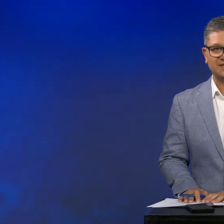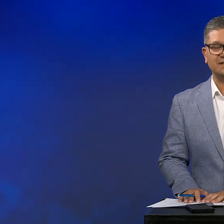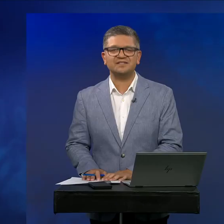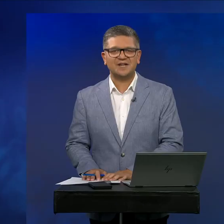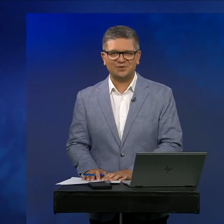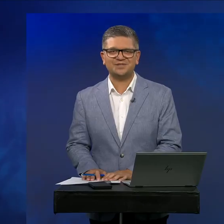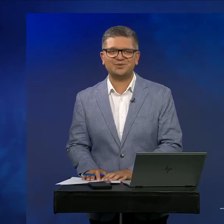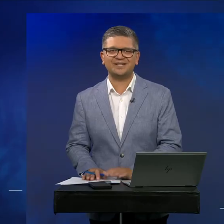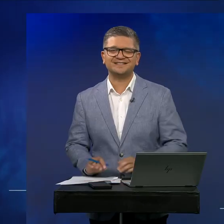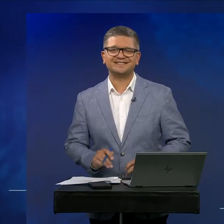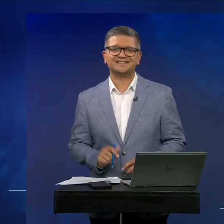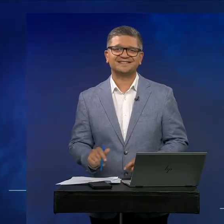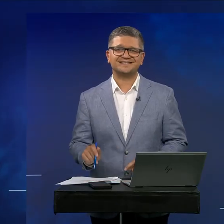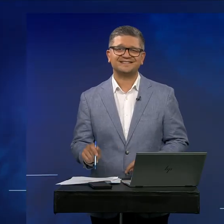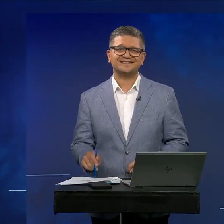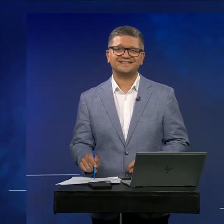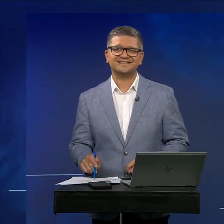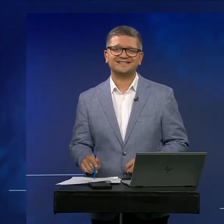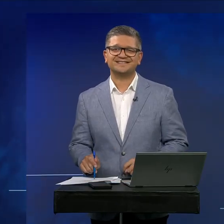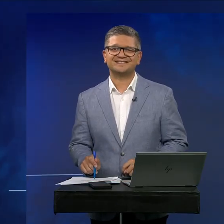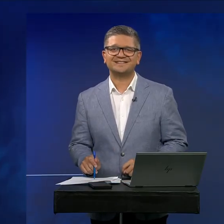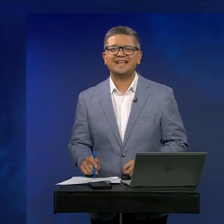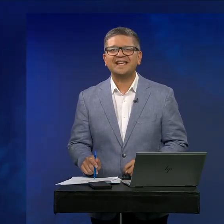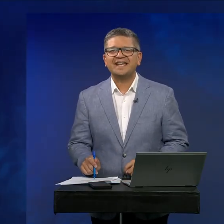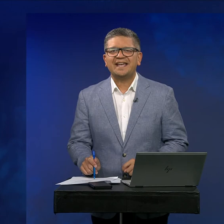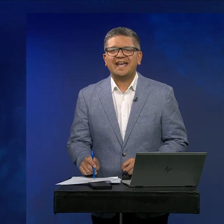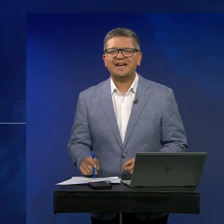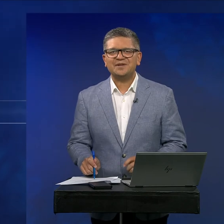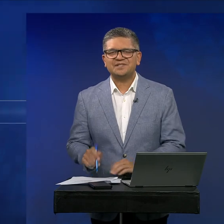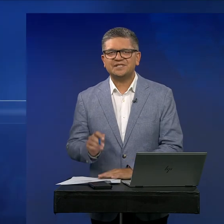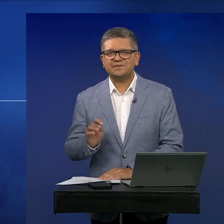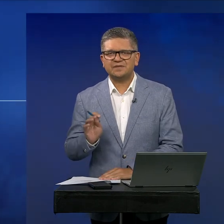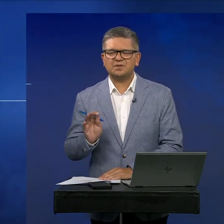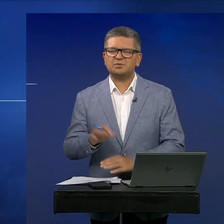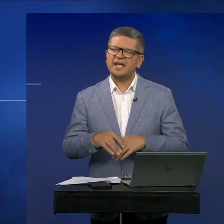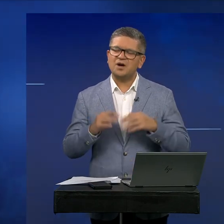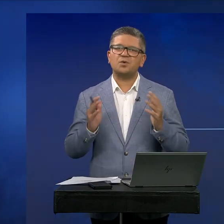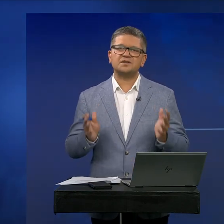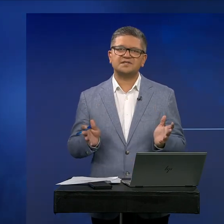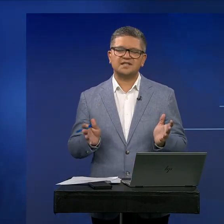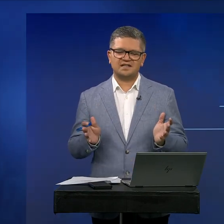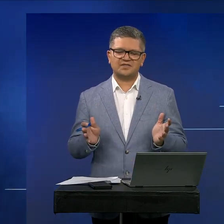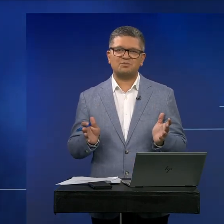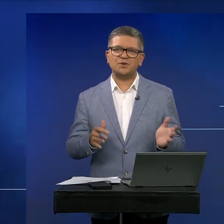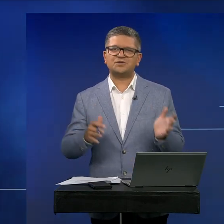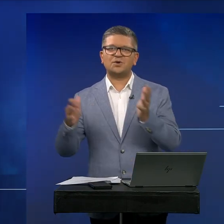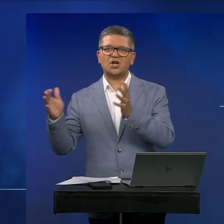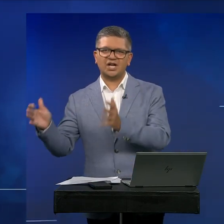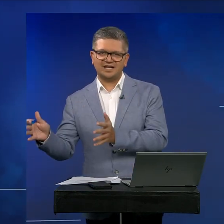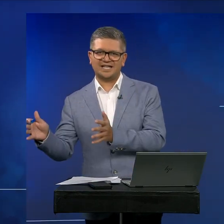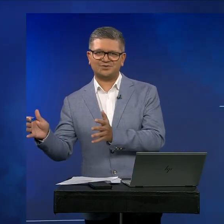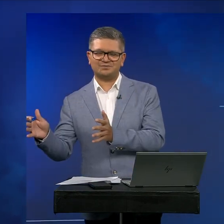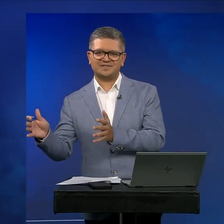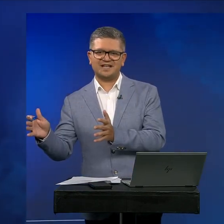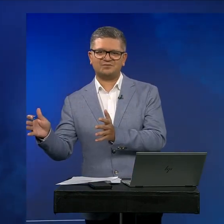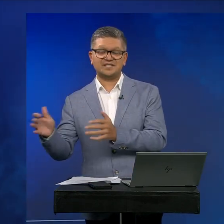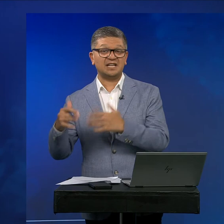Kuiti. Tēnā ro atu koe. Tēnā koe. How has the, how was the move to online